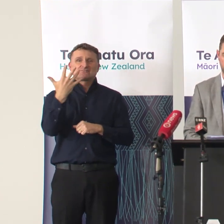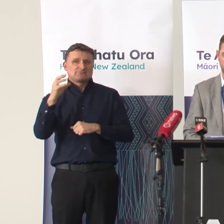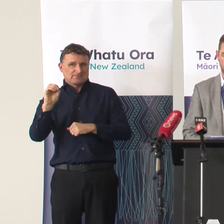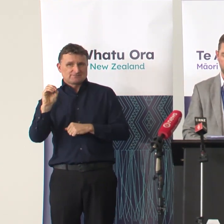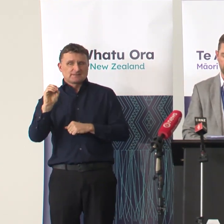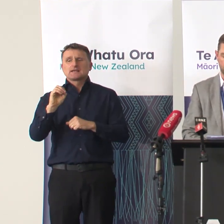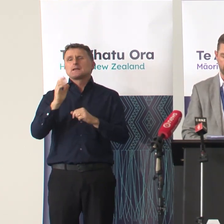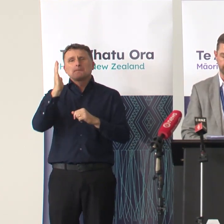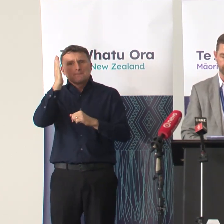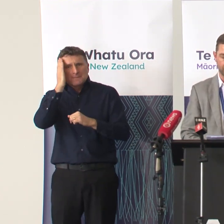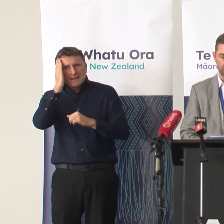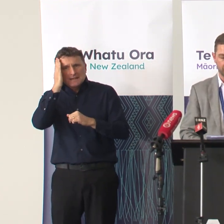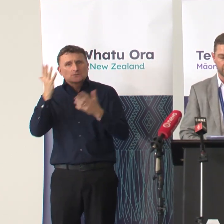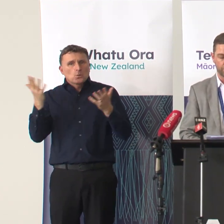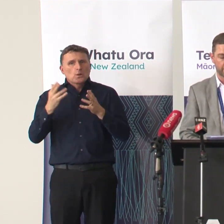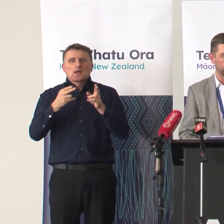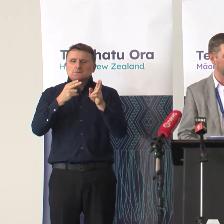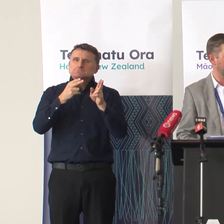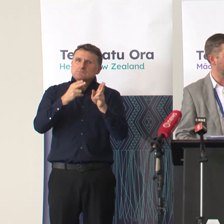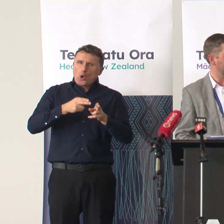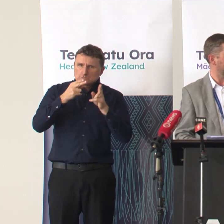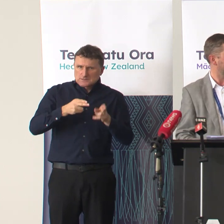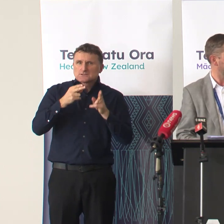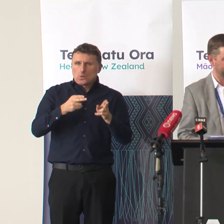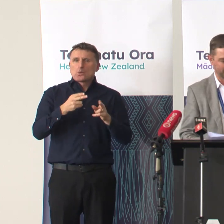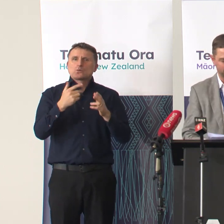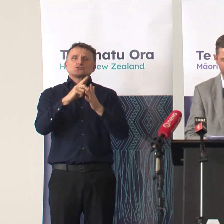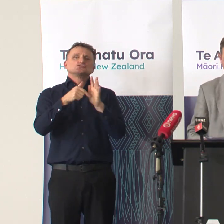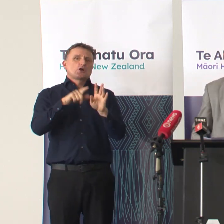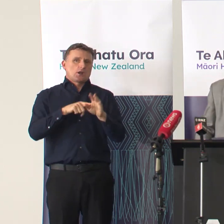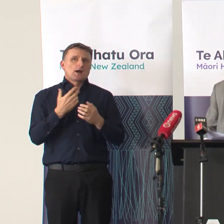the country in late July. With that I'm going to hand over to Pete.